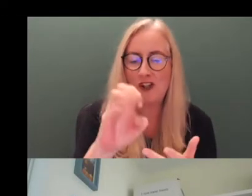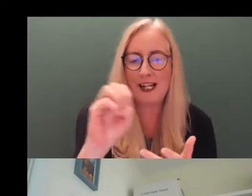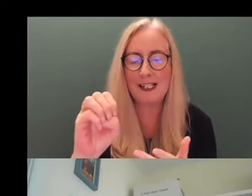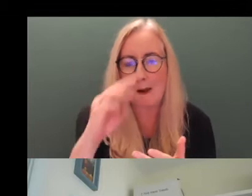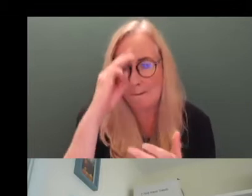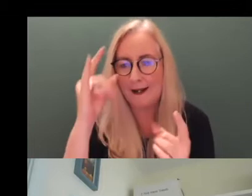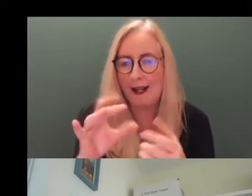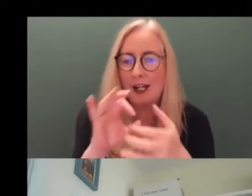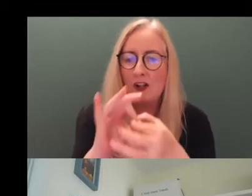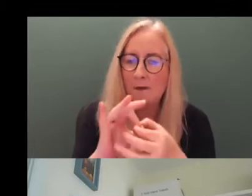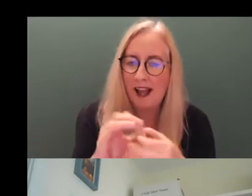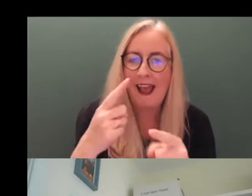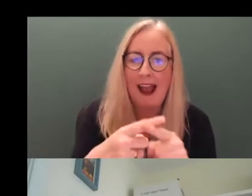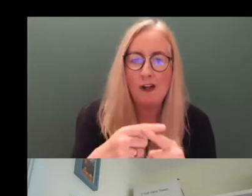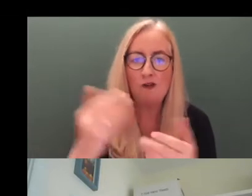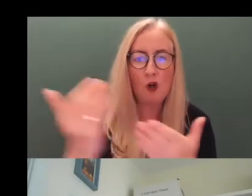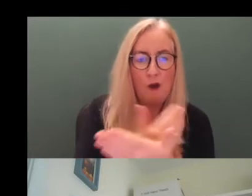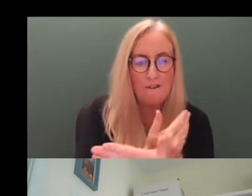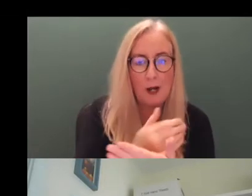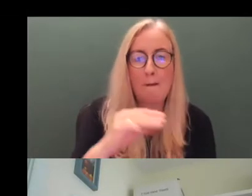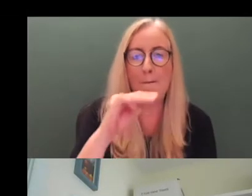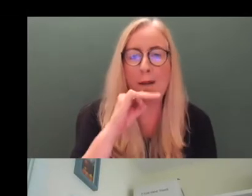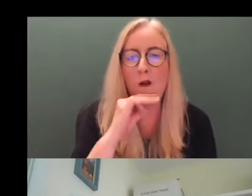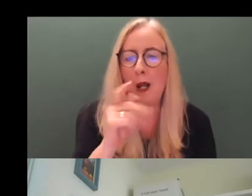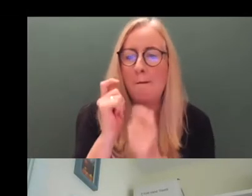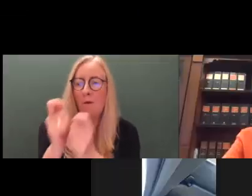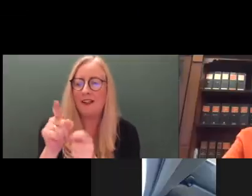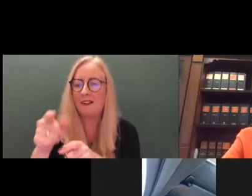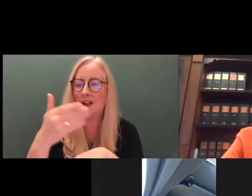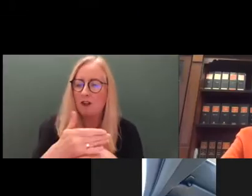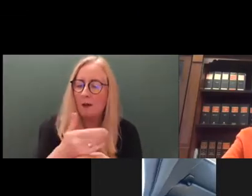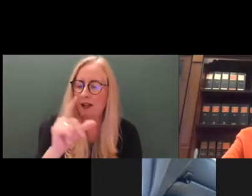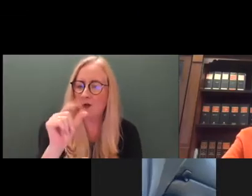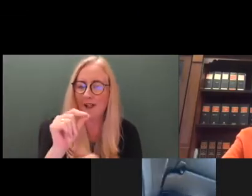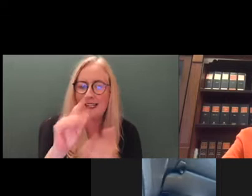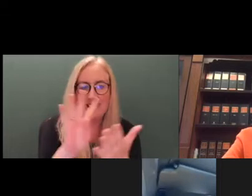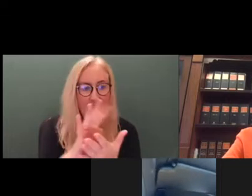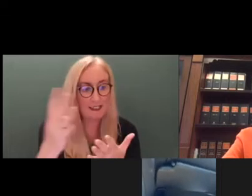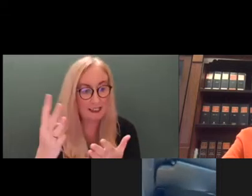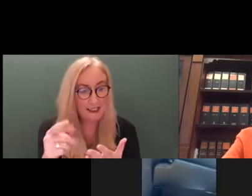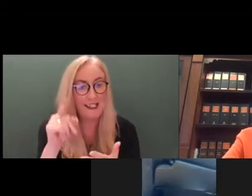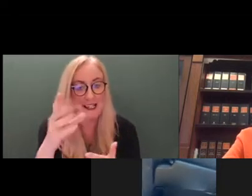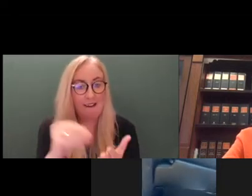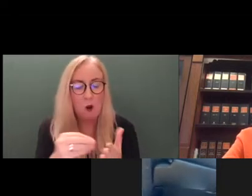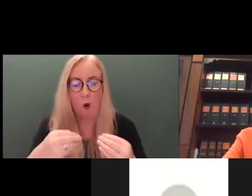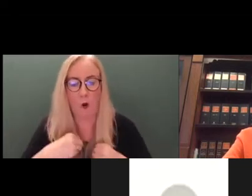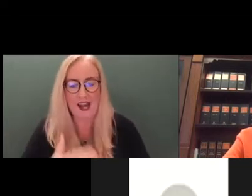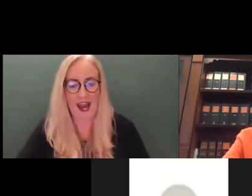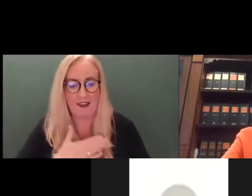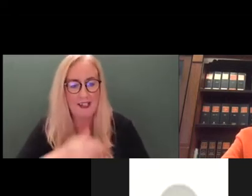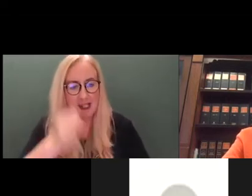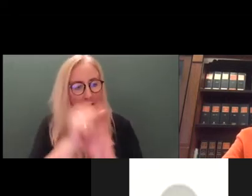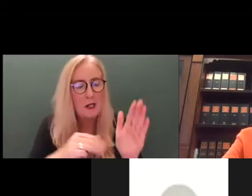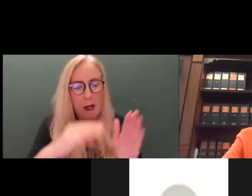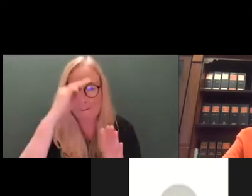and Recovery. Michael was appointed to this role in 2019. He brings his own lived experience of mental health challenges